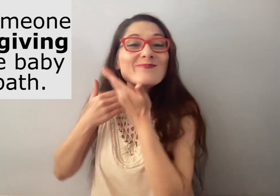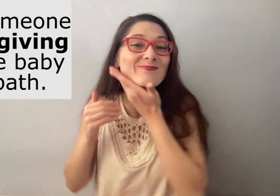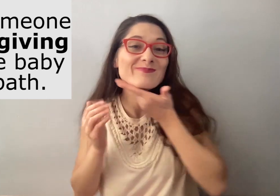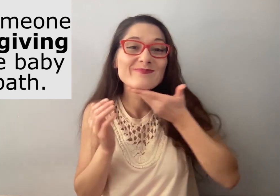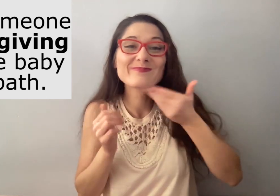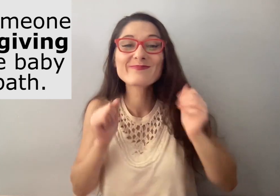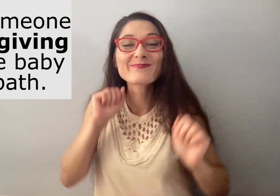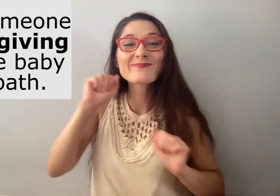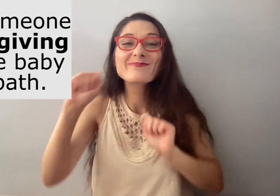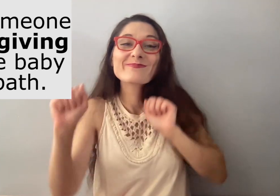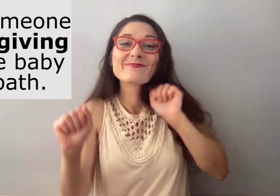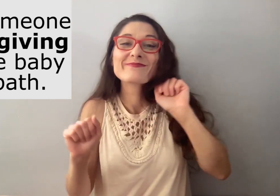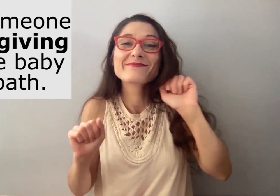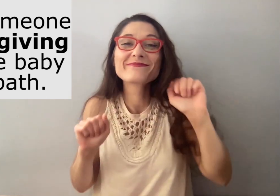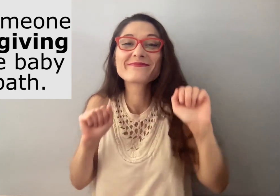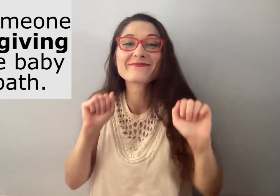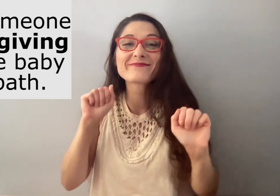The baby enjoys the bath.